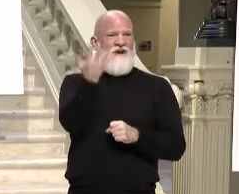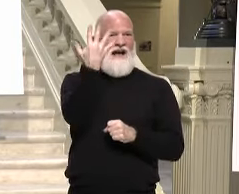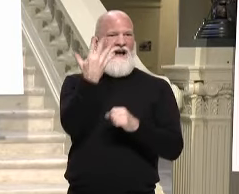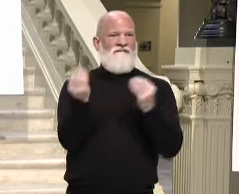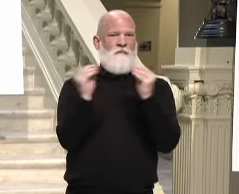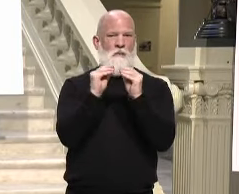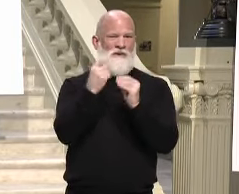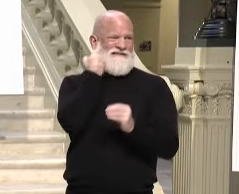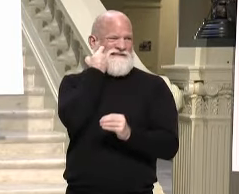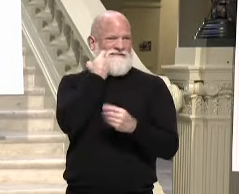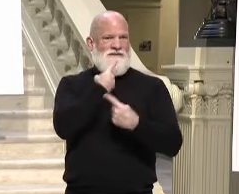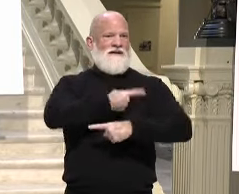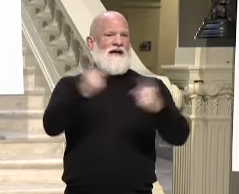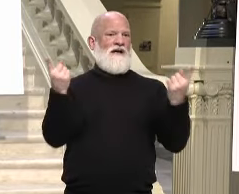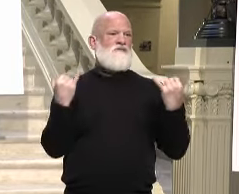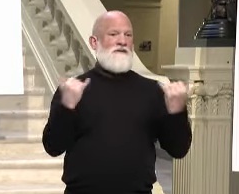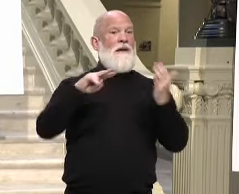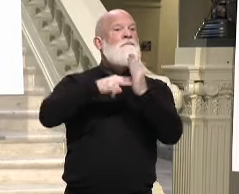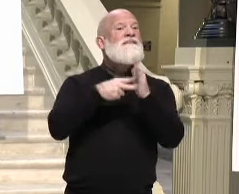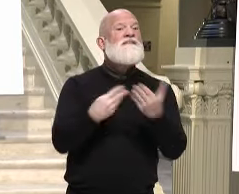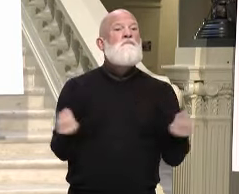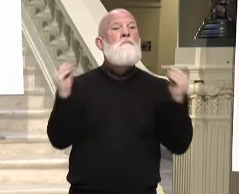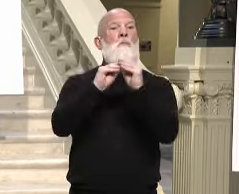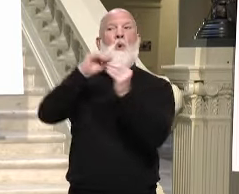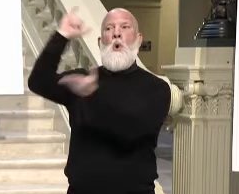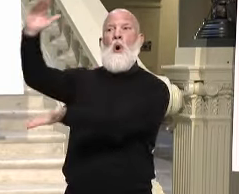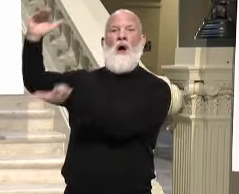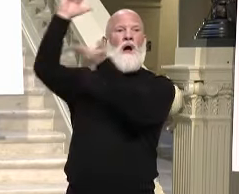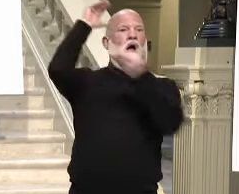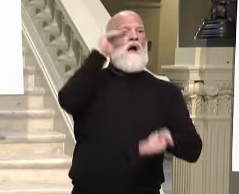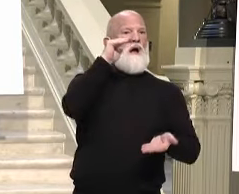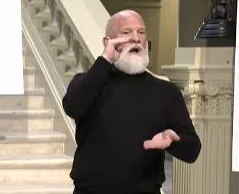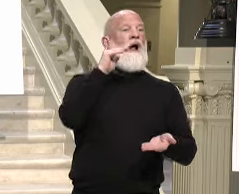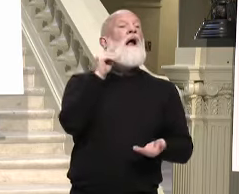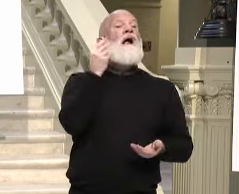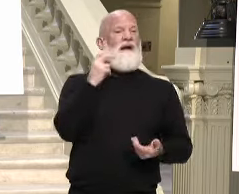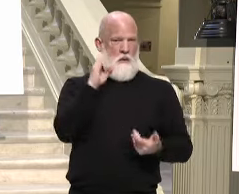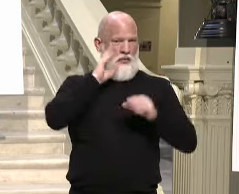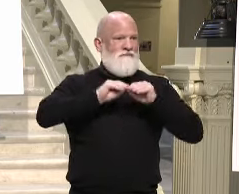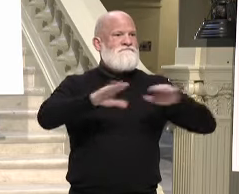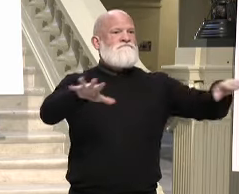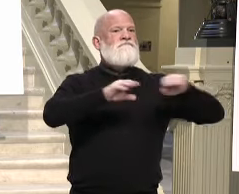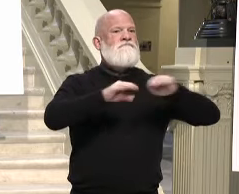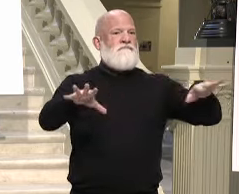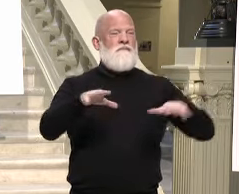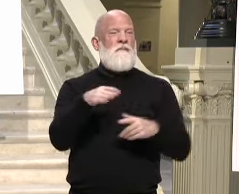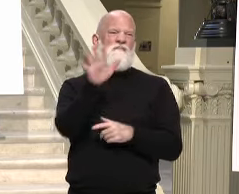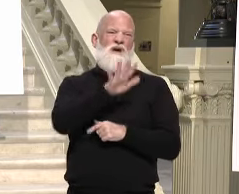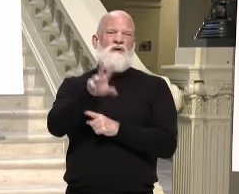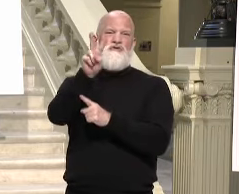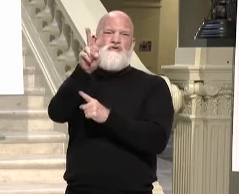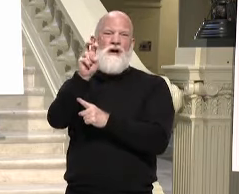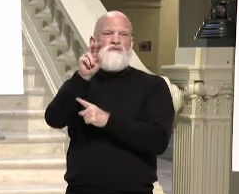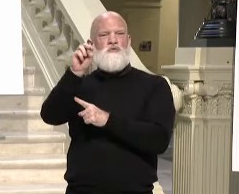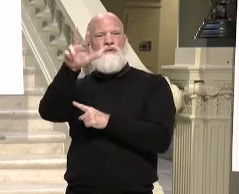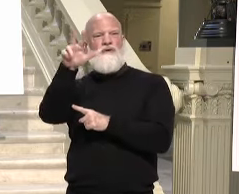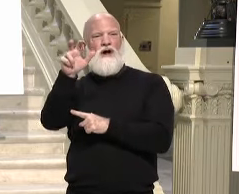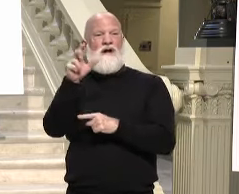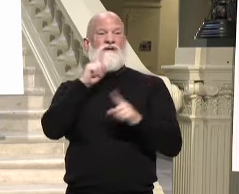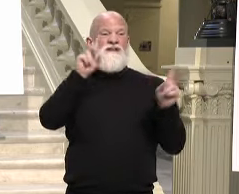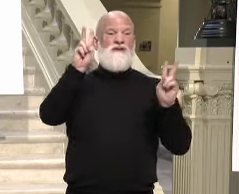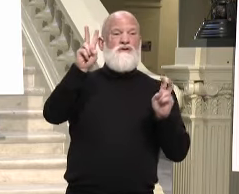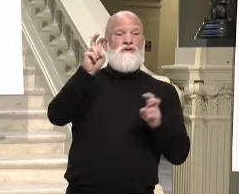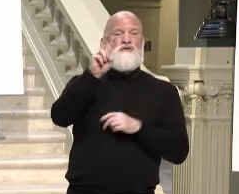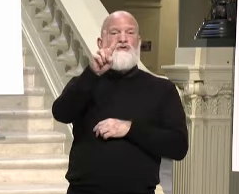day comes, when we don't increase from 198,000 doses to 223, but when we go from 223 to